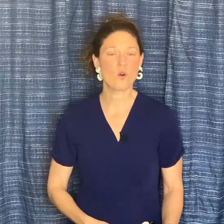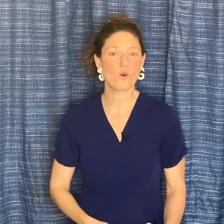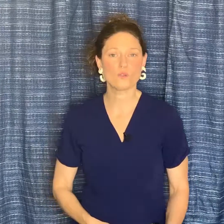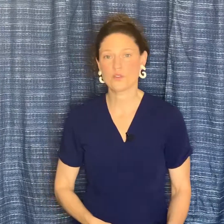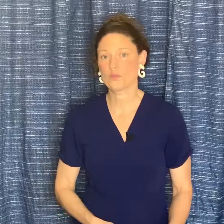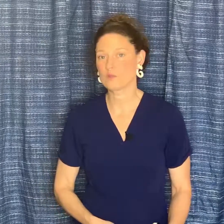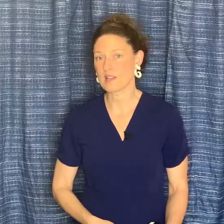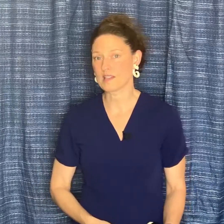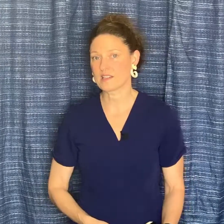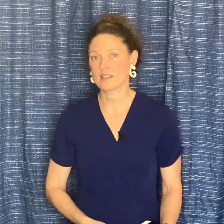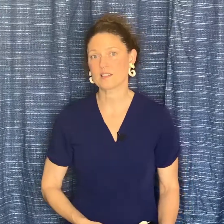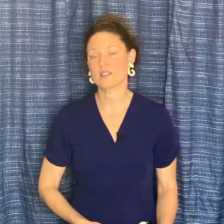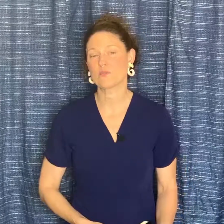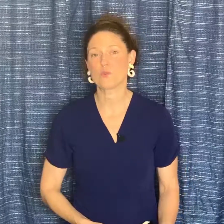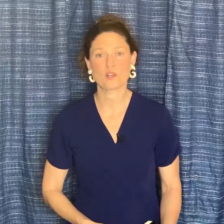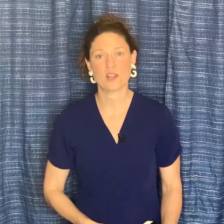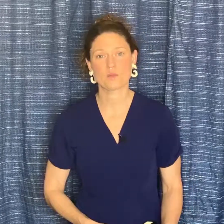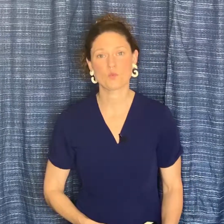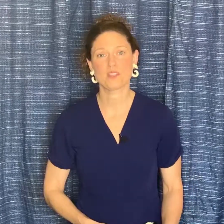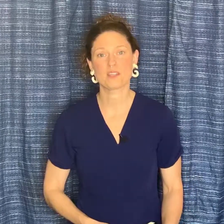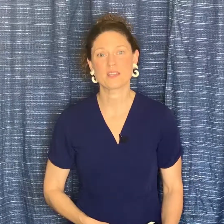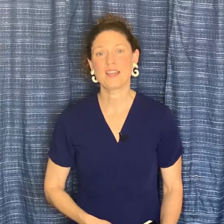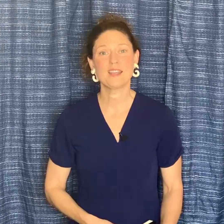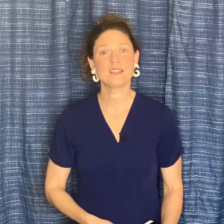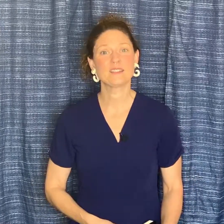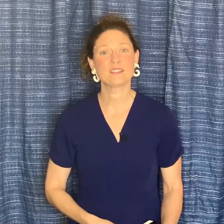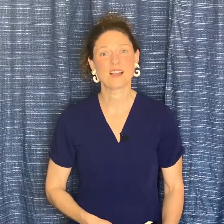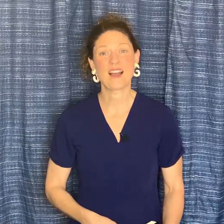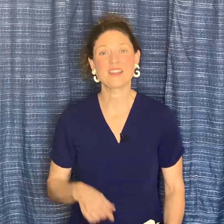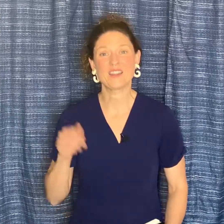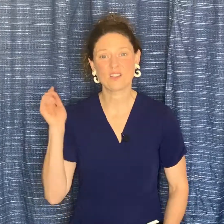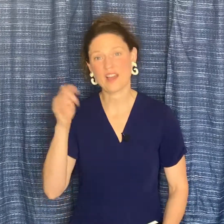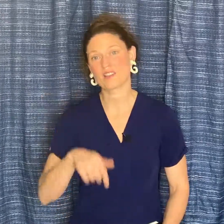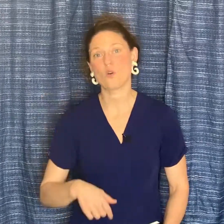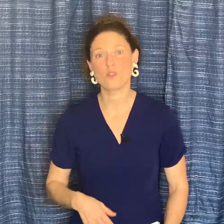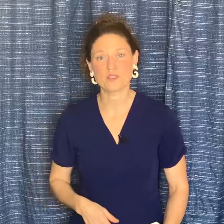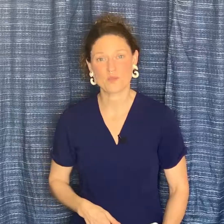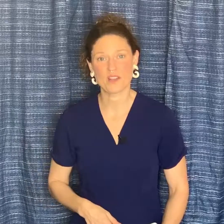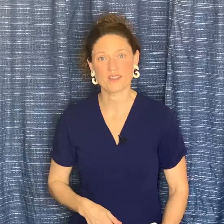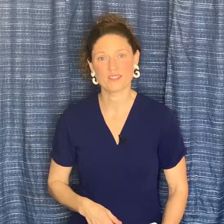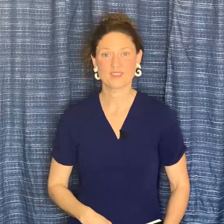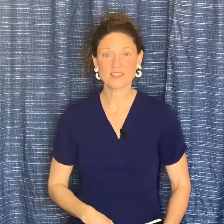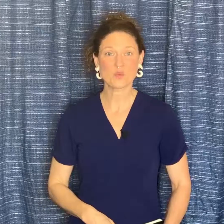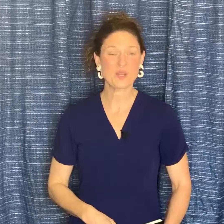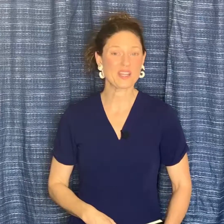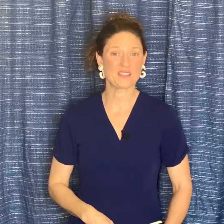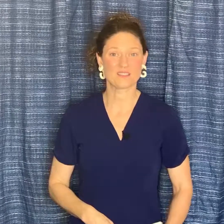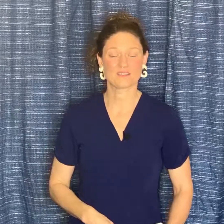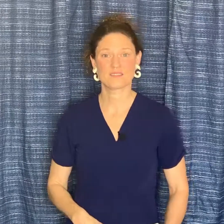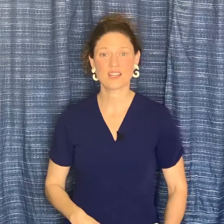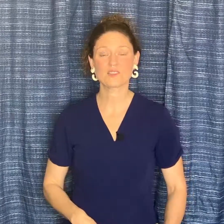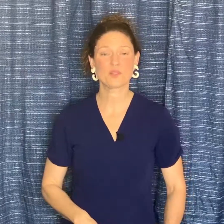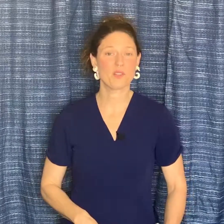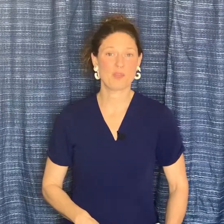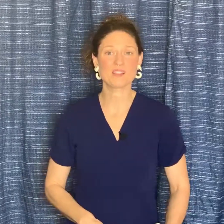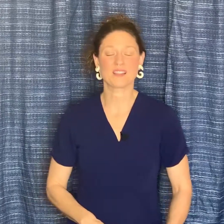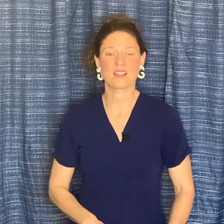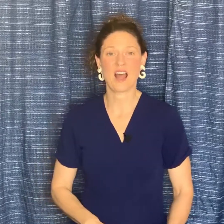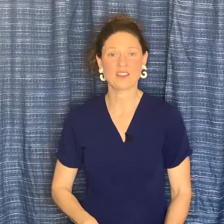goal to run at least four times a week. And I nailed that goal this month. That's a win. That's really amazing. I